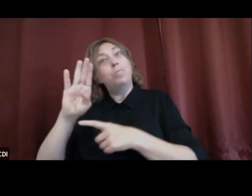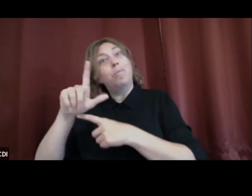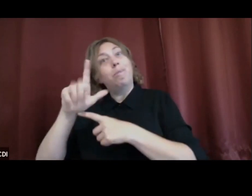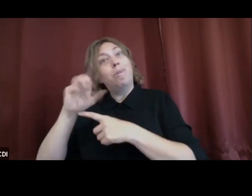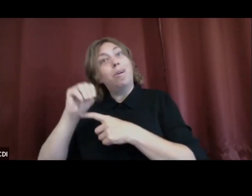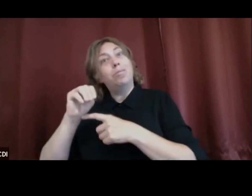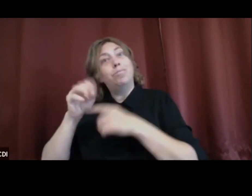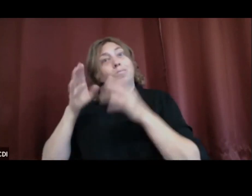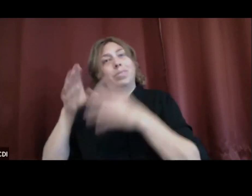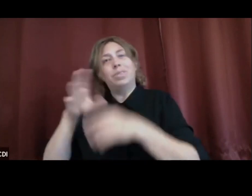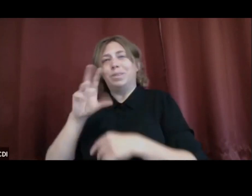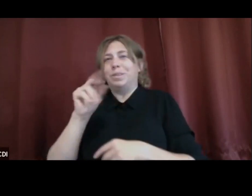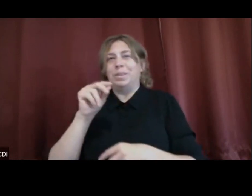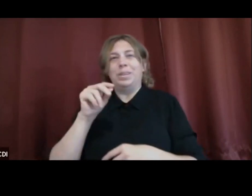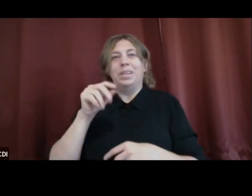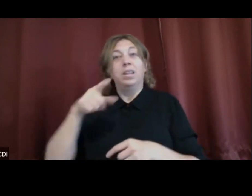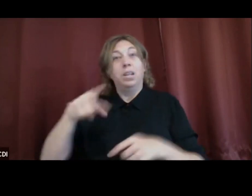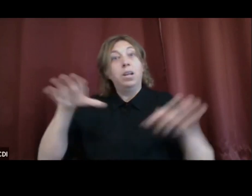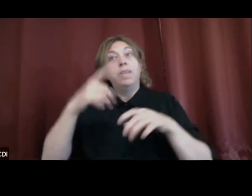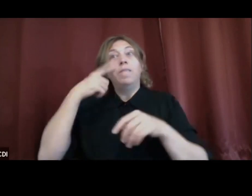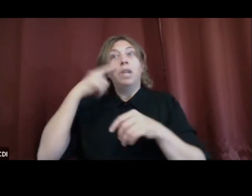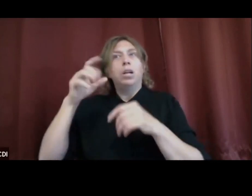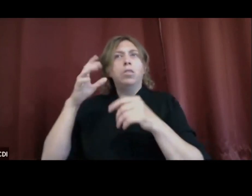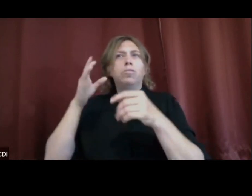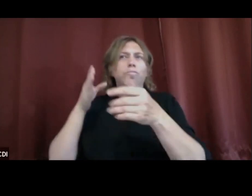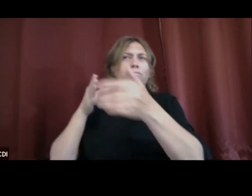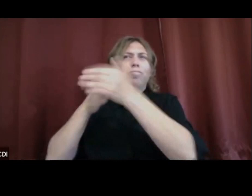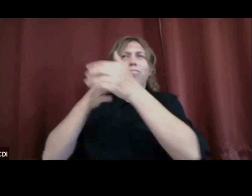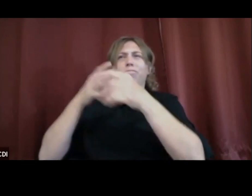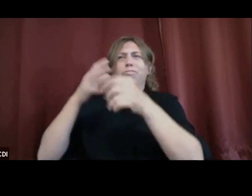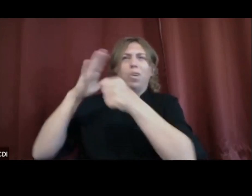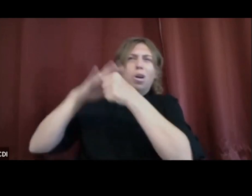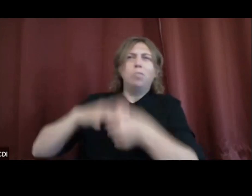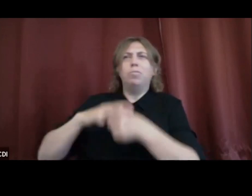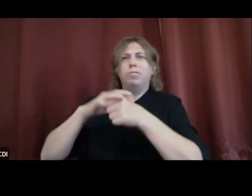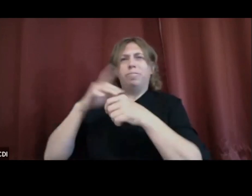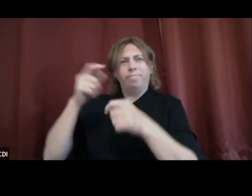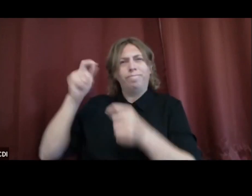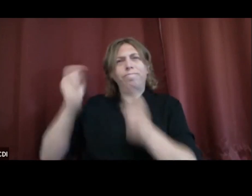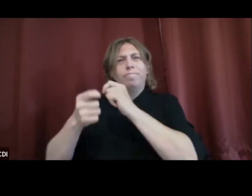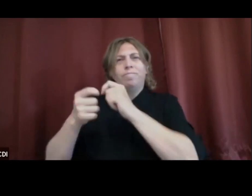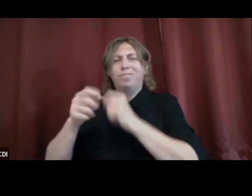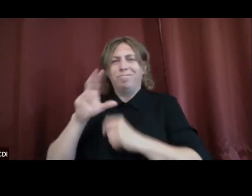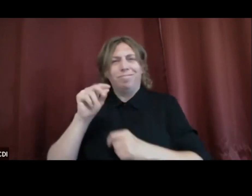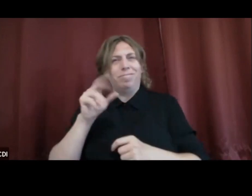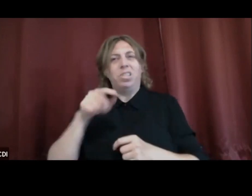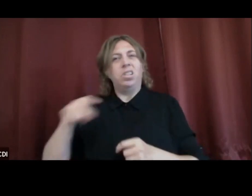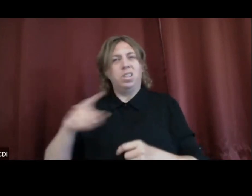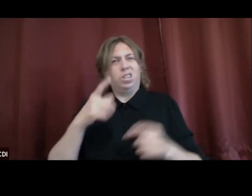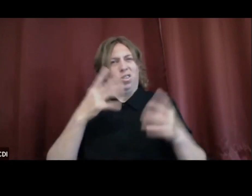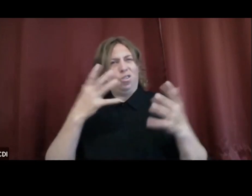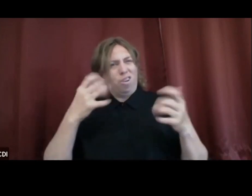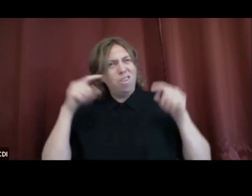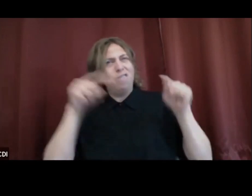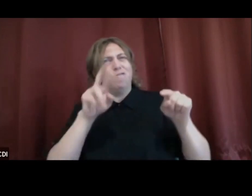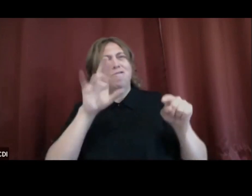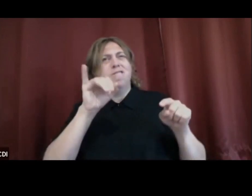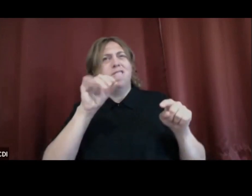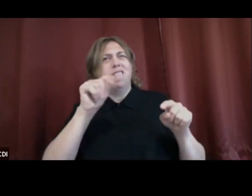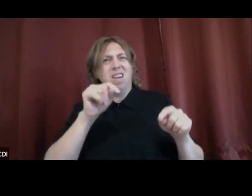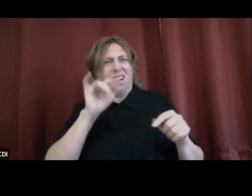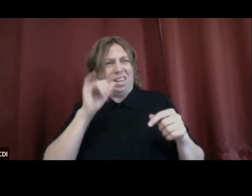about police reform, it's planned, coordinated attacks on police officers